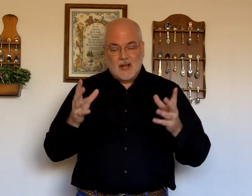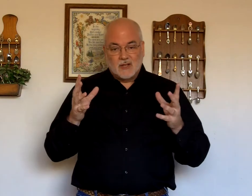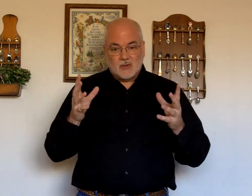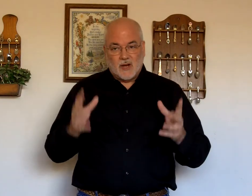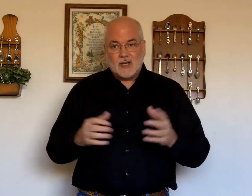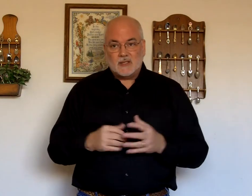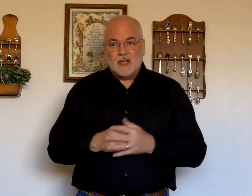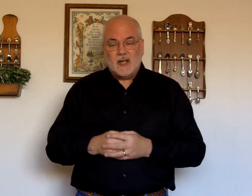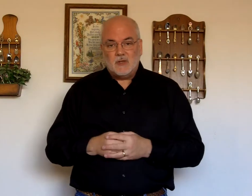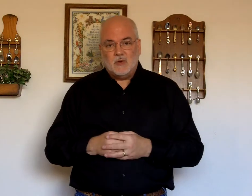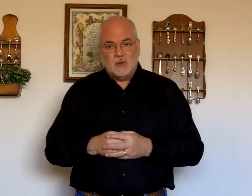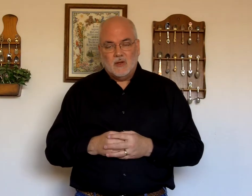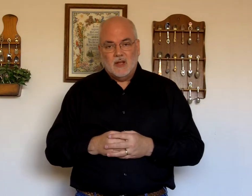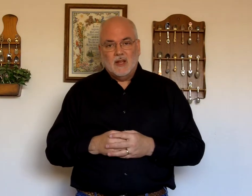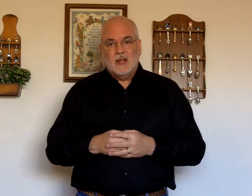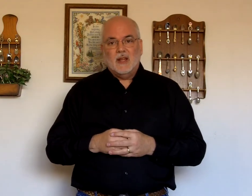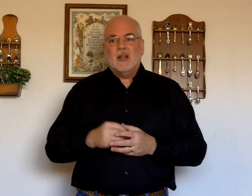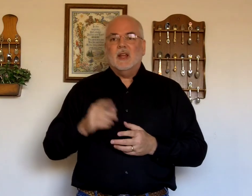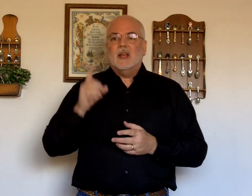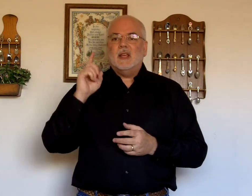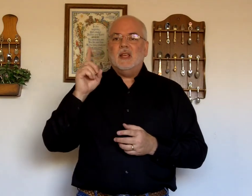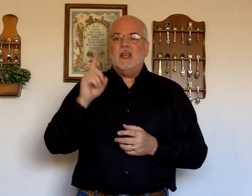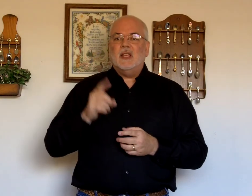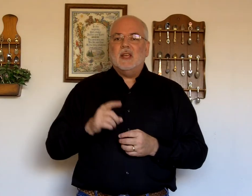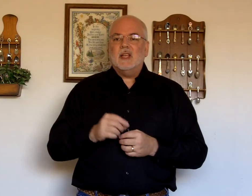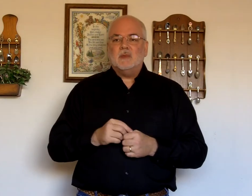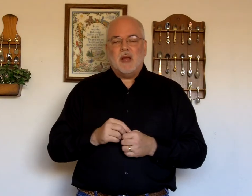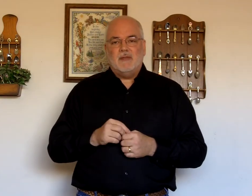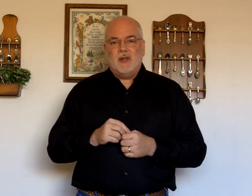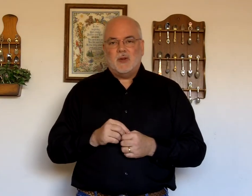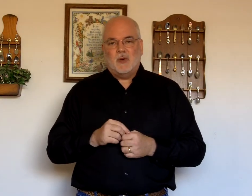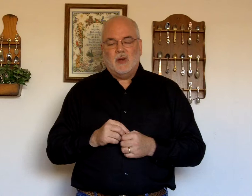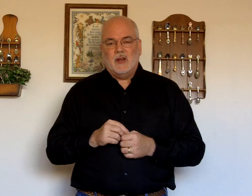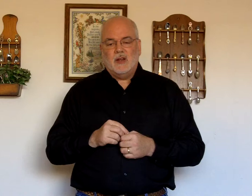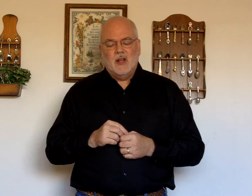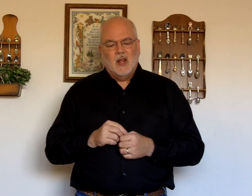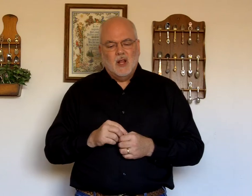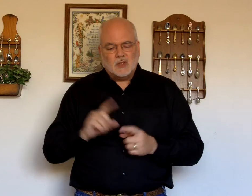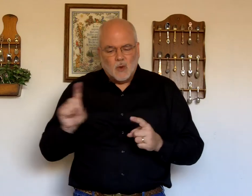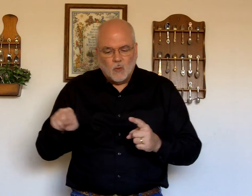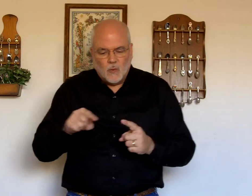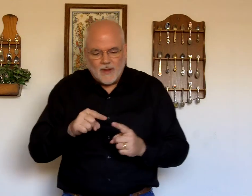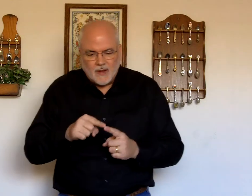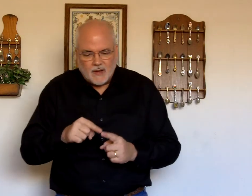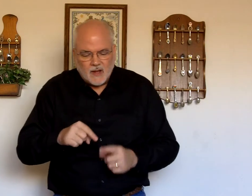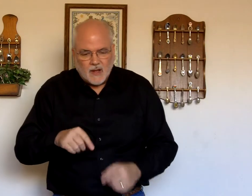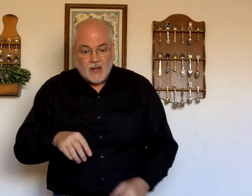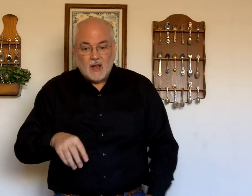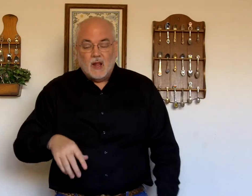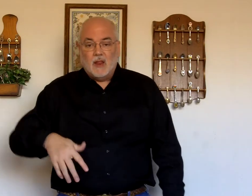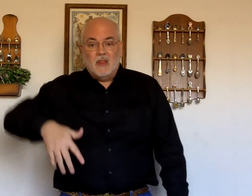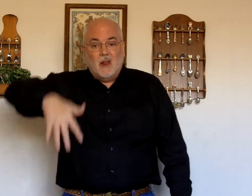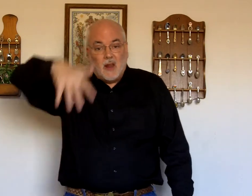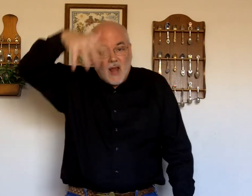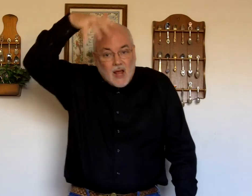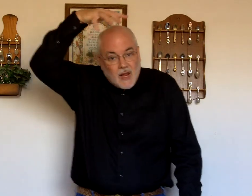And. Tries. To get you. He. Is. My. So. When. The lion.